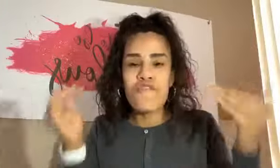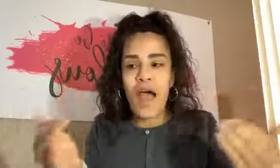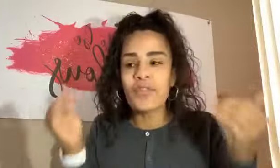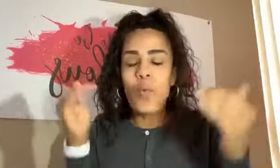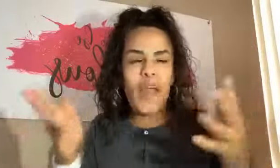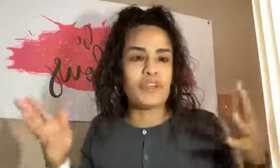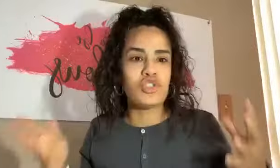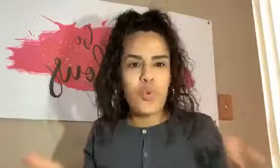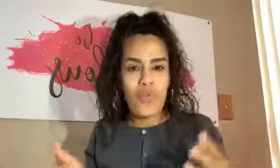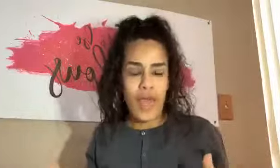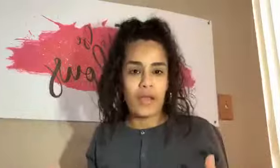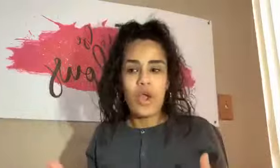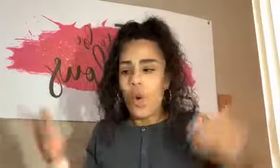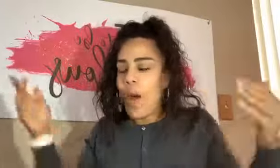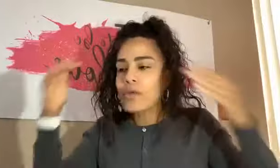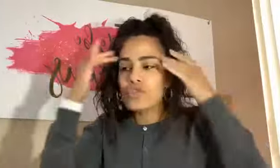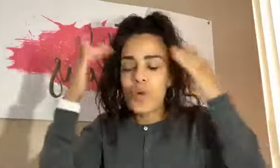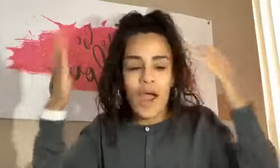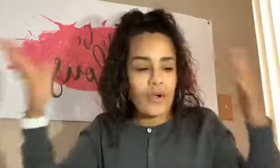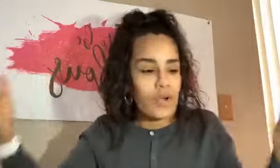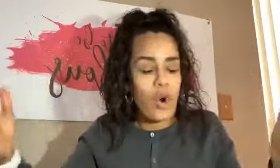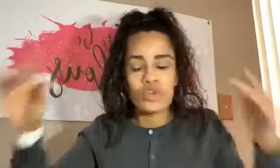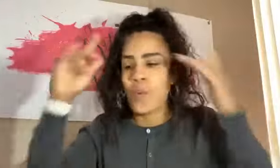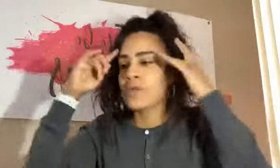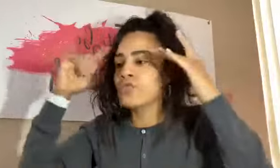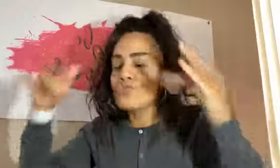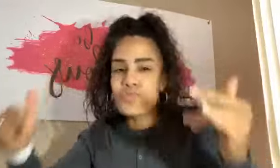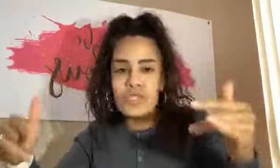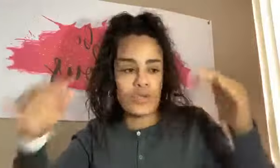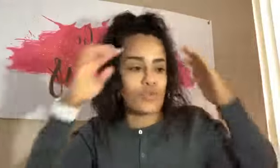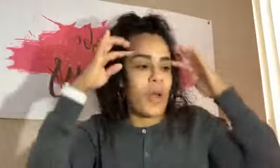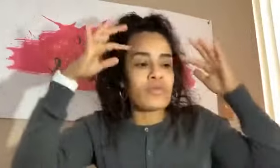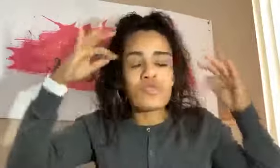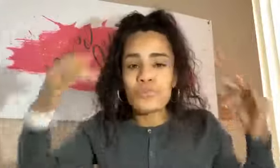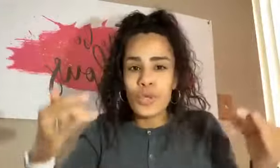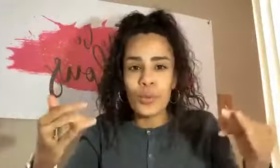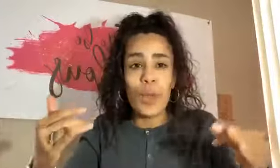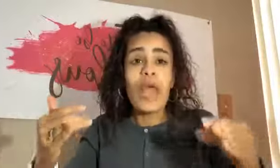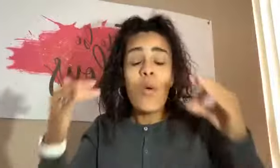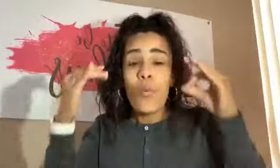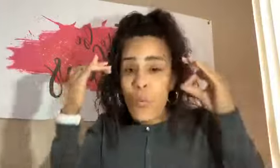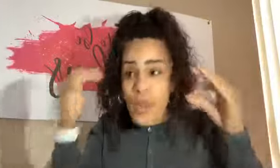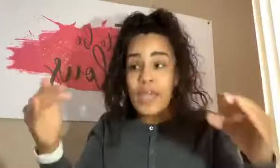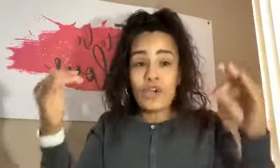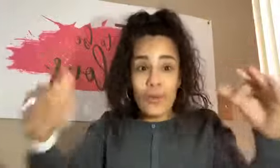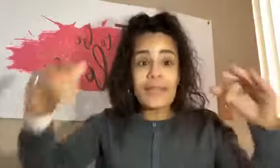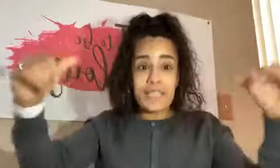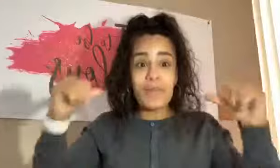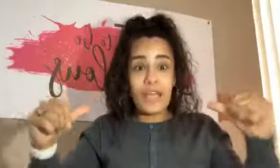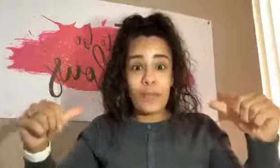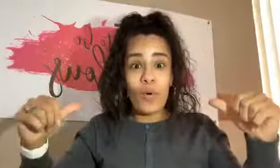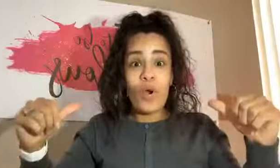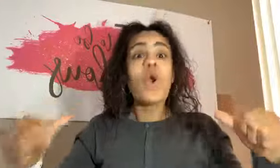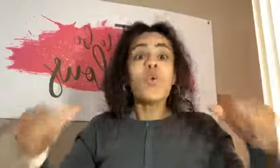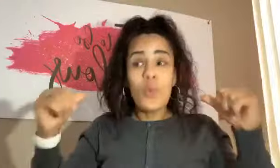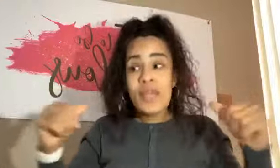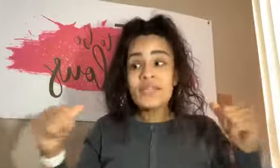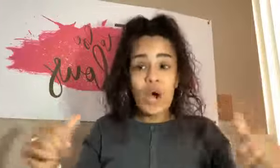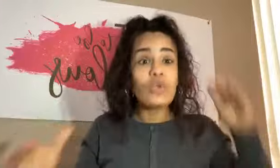find a way to do that? Why don't you hire a coach? Why don't you research? Why don't you journal? We crazy people, we tell